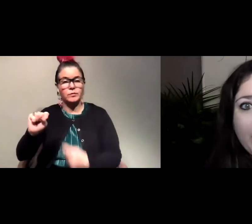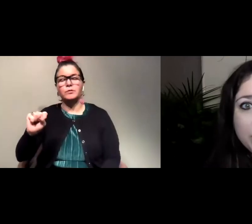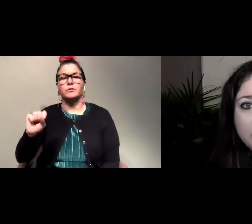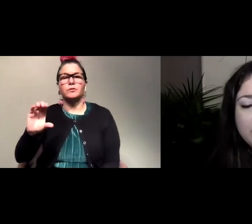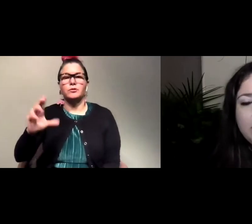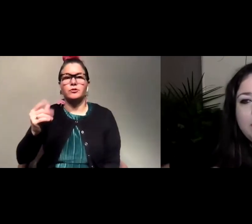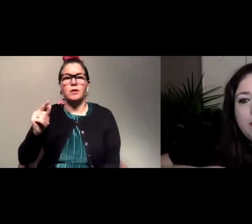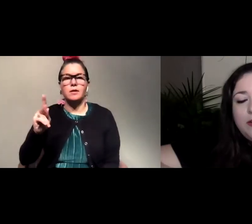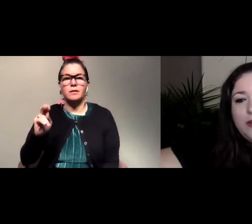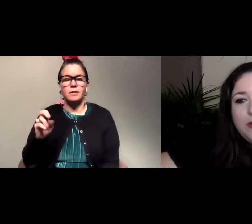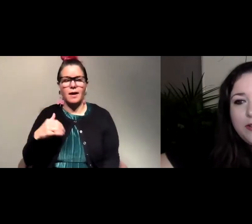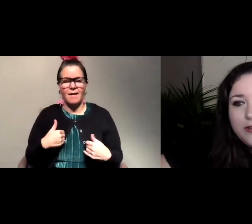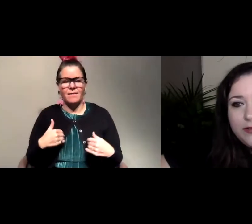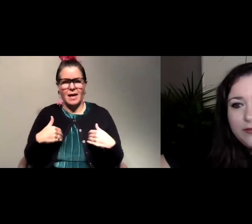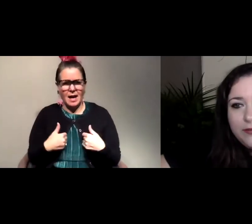underground?